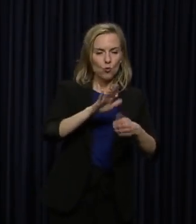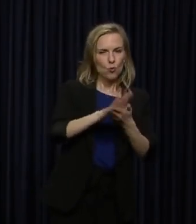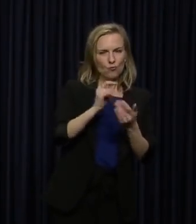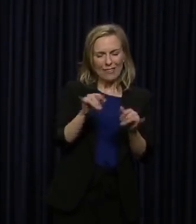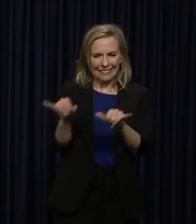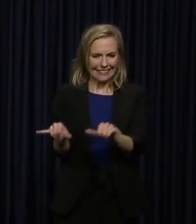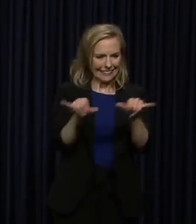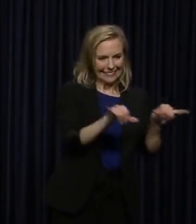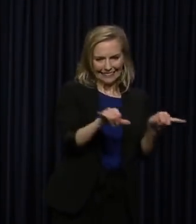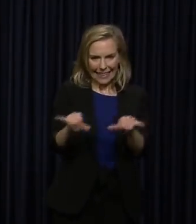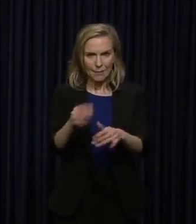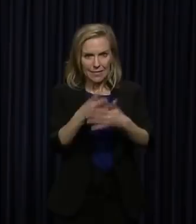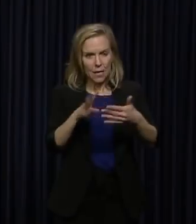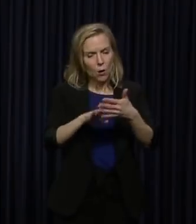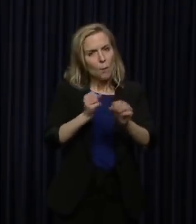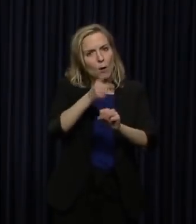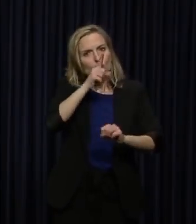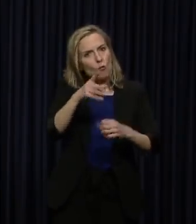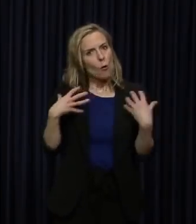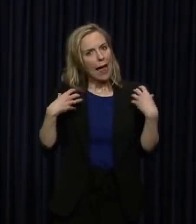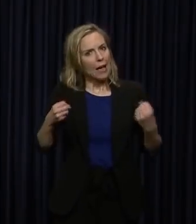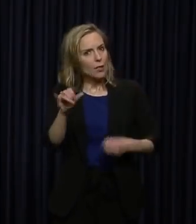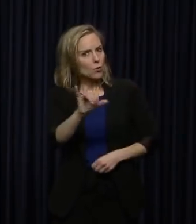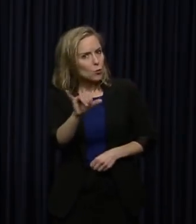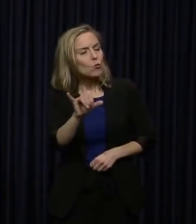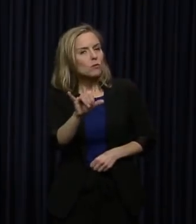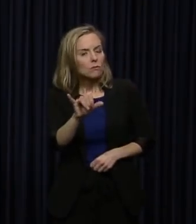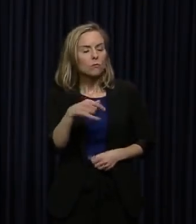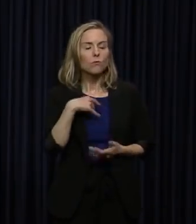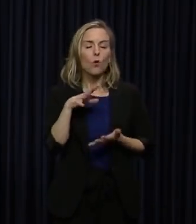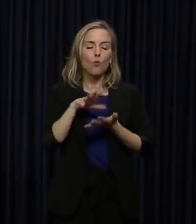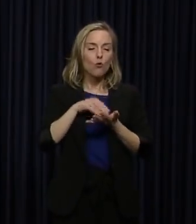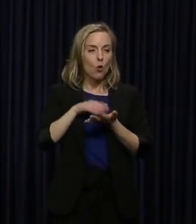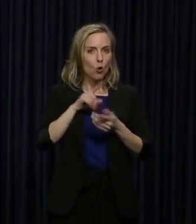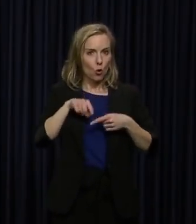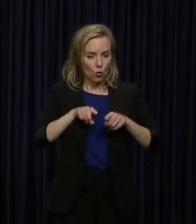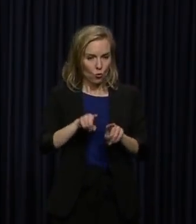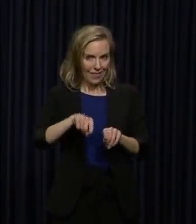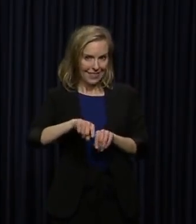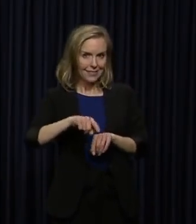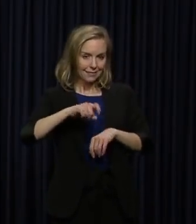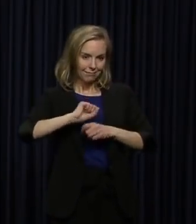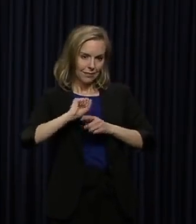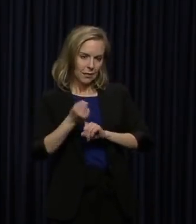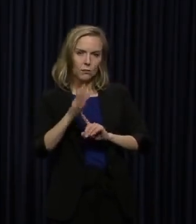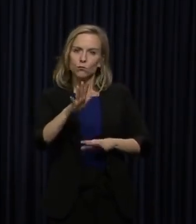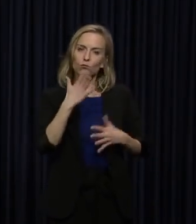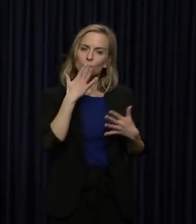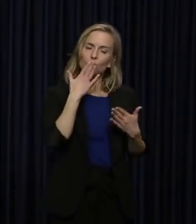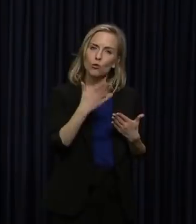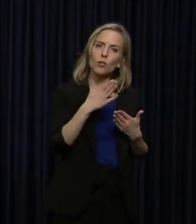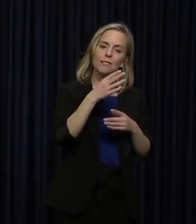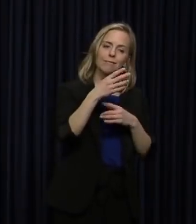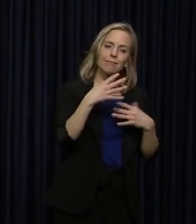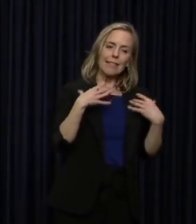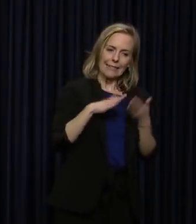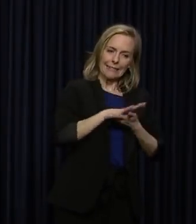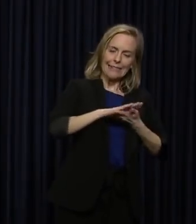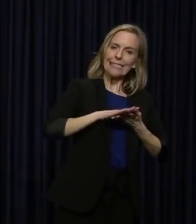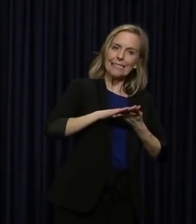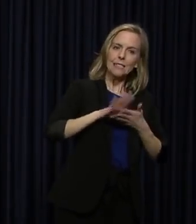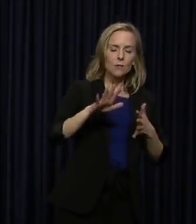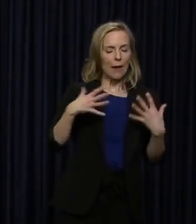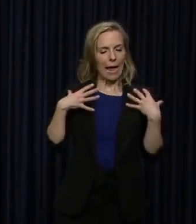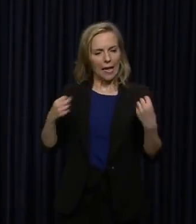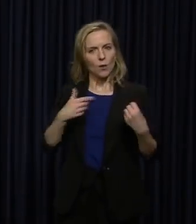school, and make sure they are healthy. You know, one thing that we can learn coming out of this is not just practicing good hygiene, but let's get as healthy